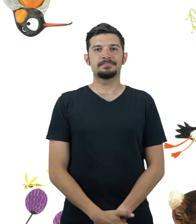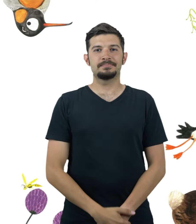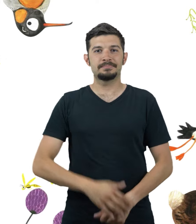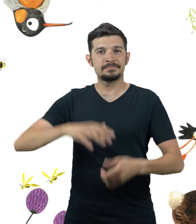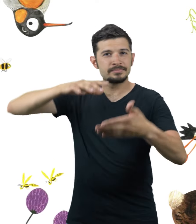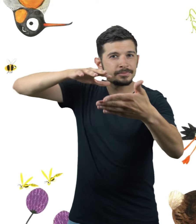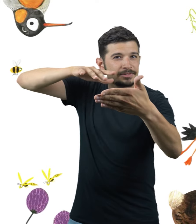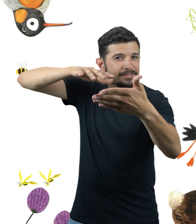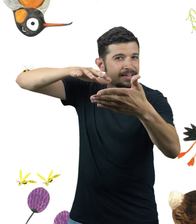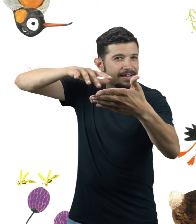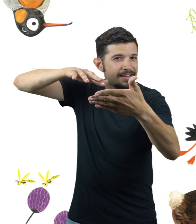Study.